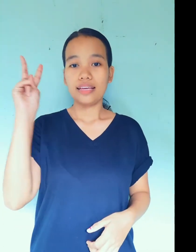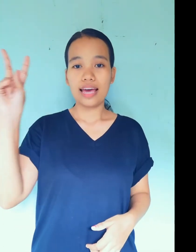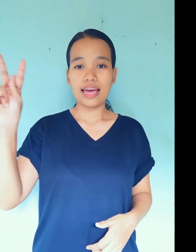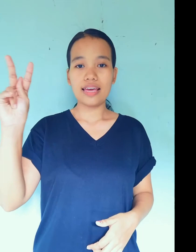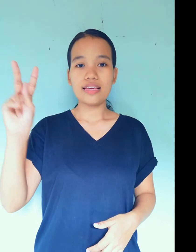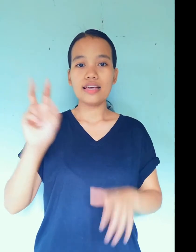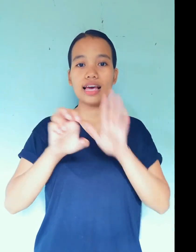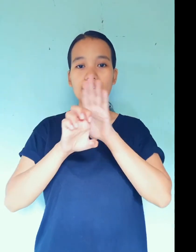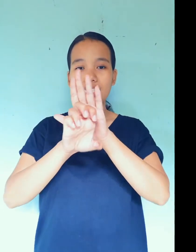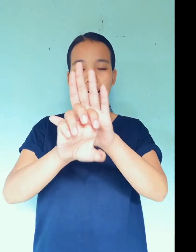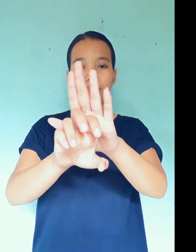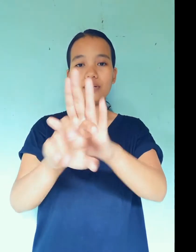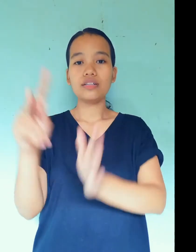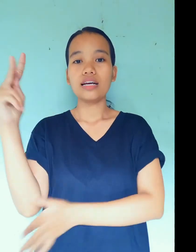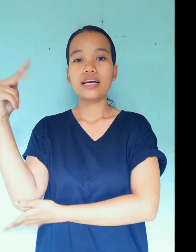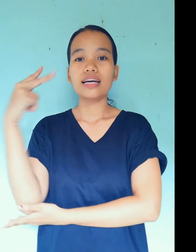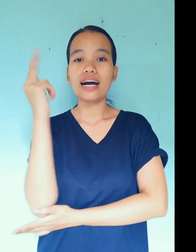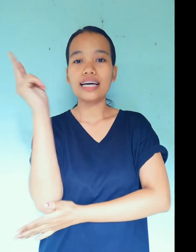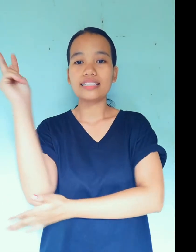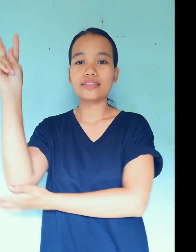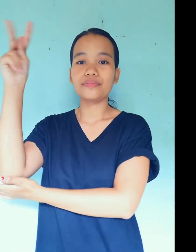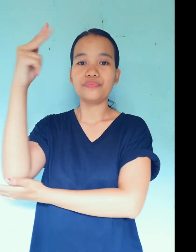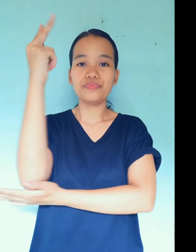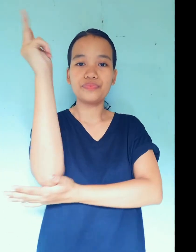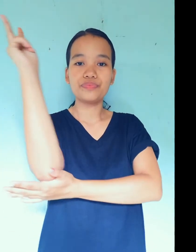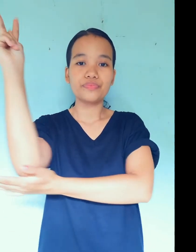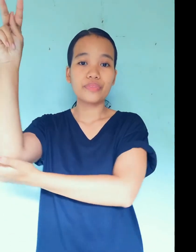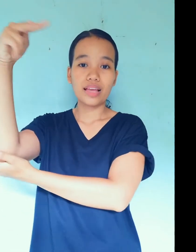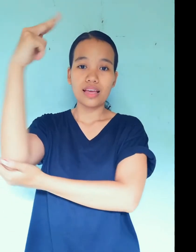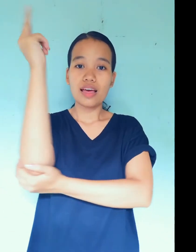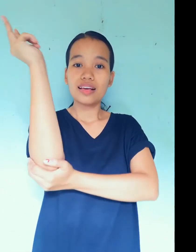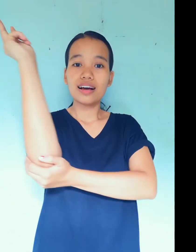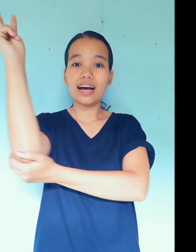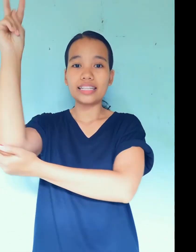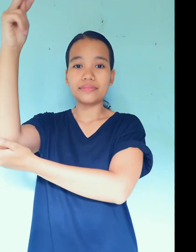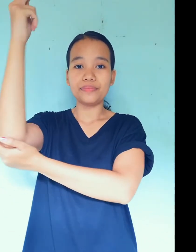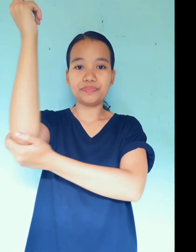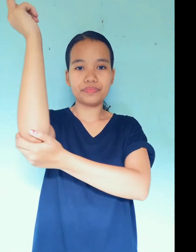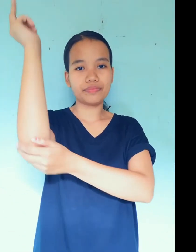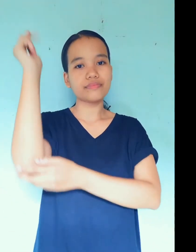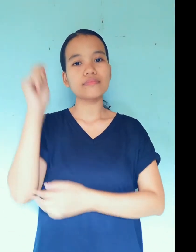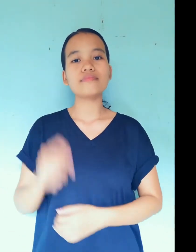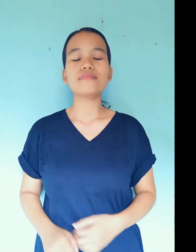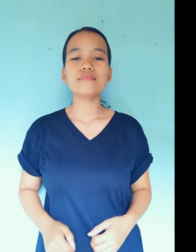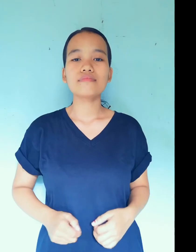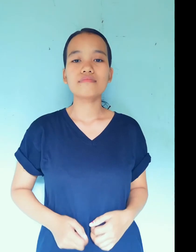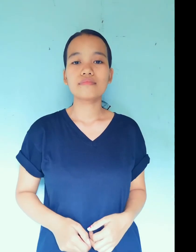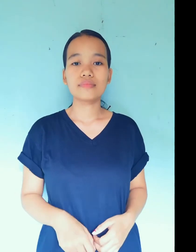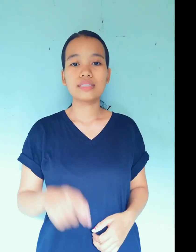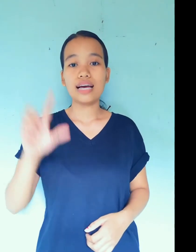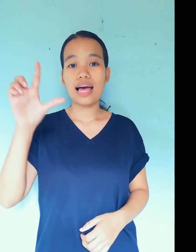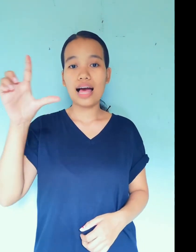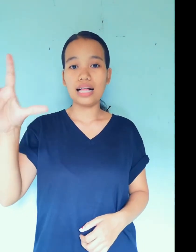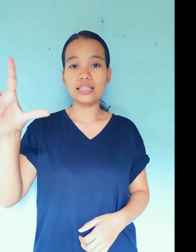K example, kite. Kite. L.